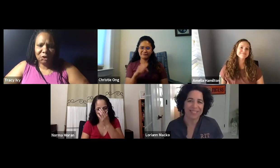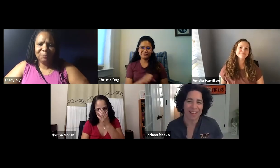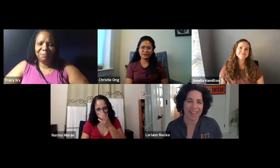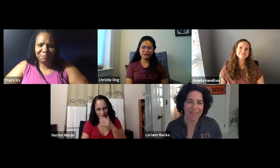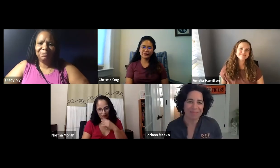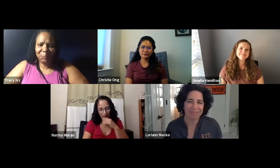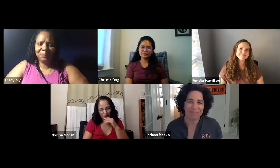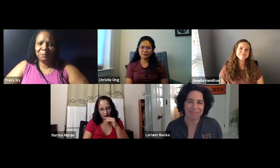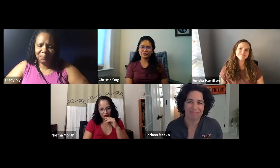the word.